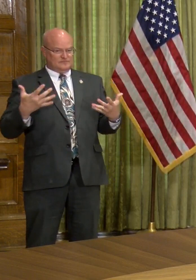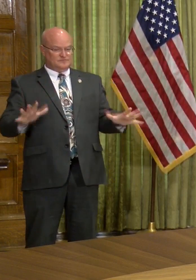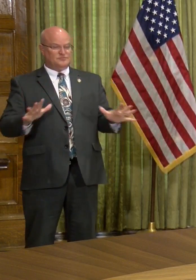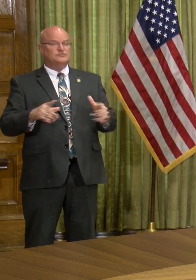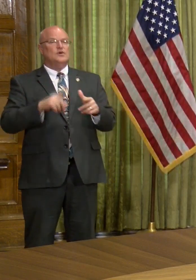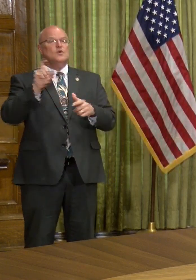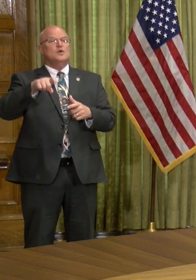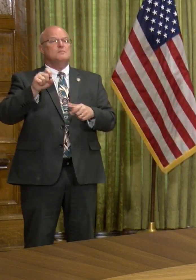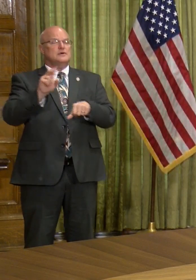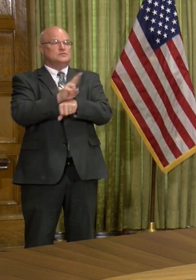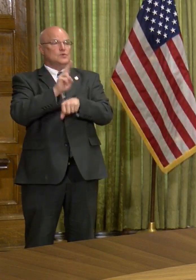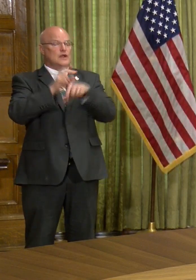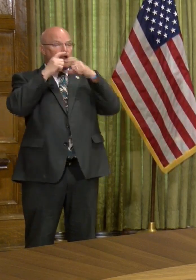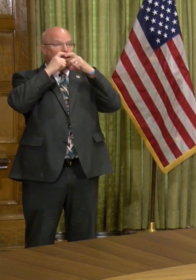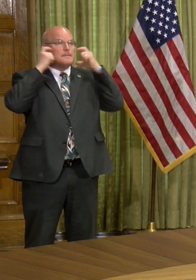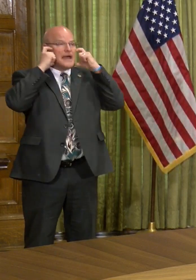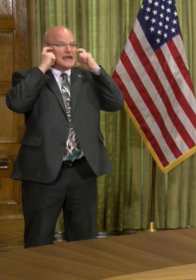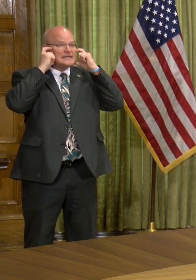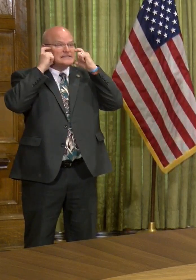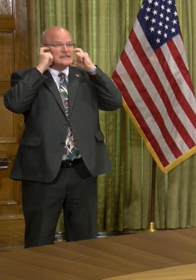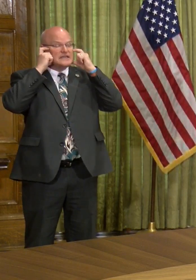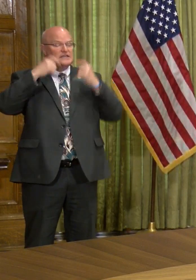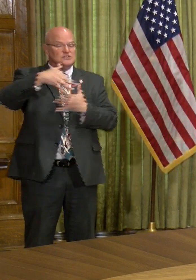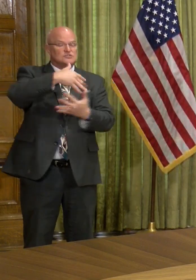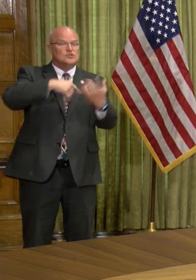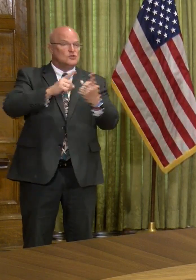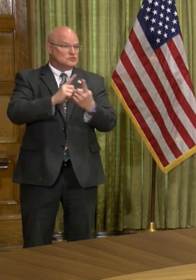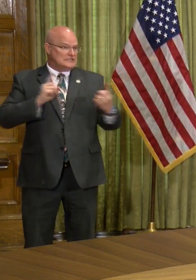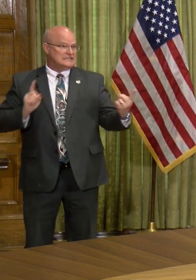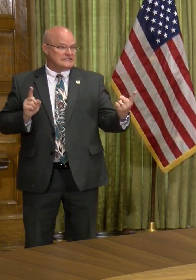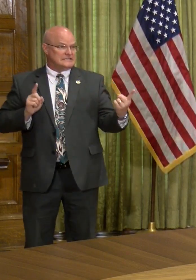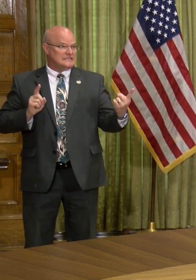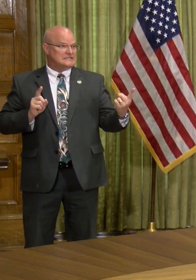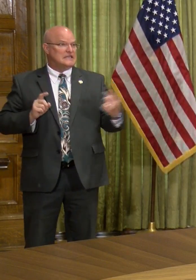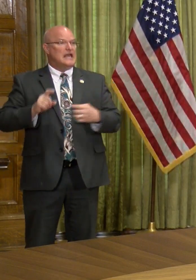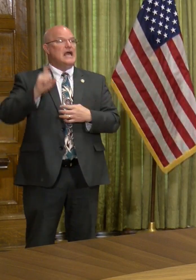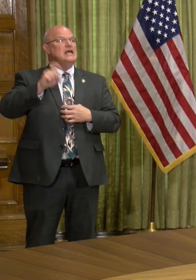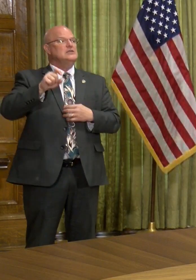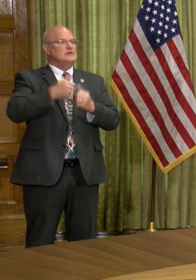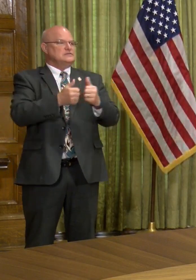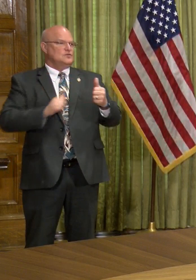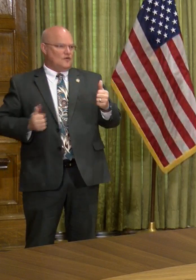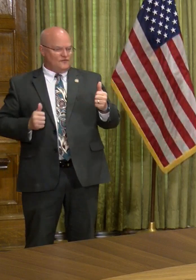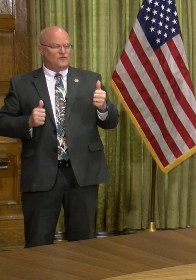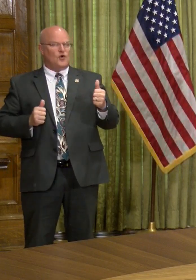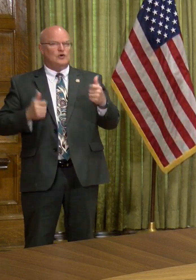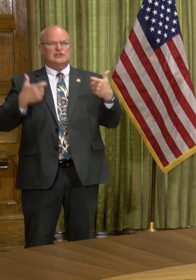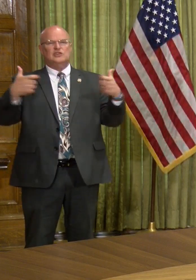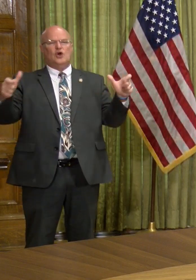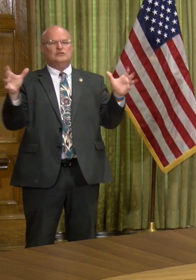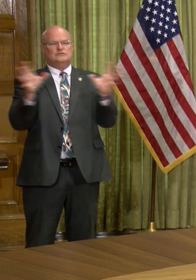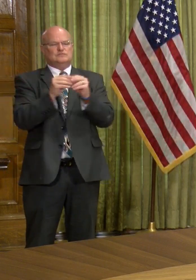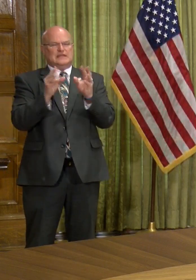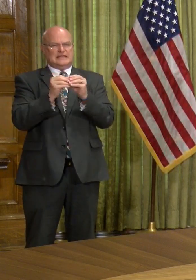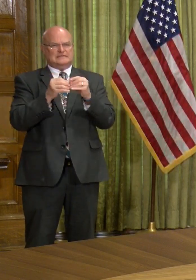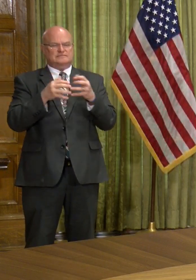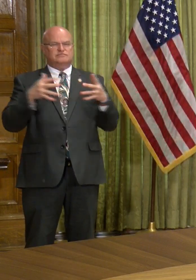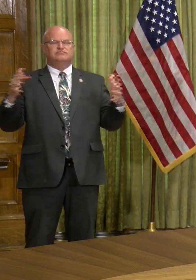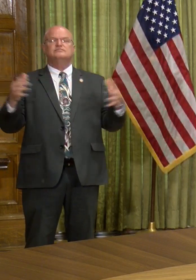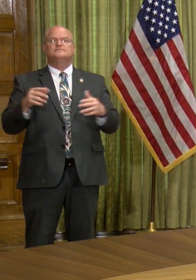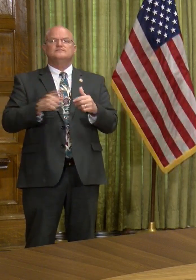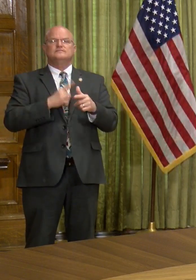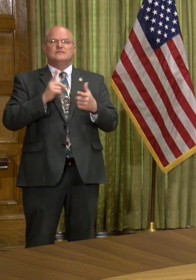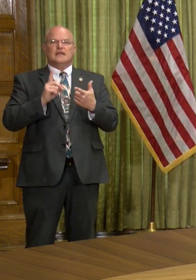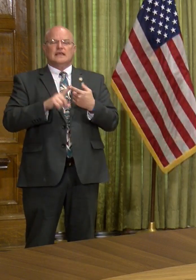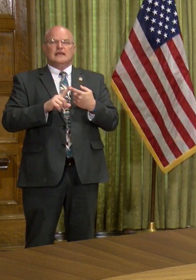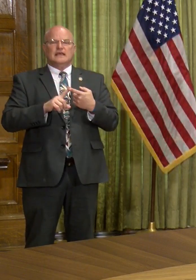then we've got to wear our mask. We've got to socially distance. And you've got to avoid large gatherings. And